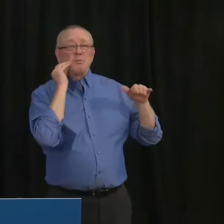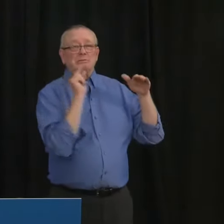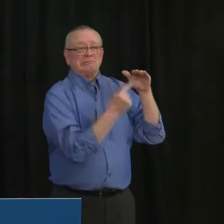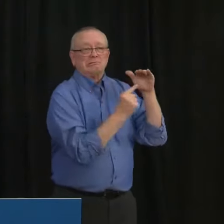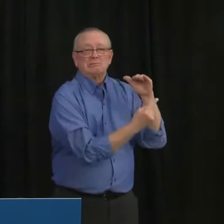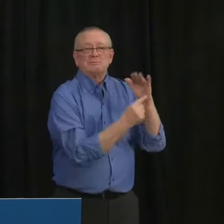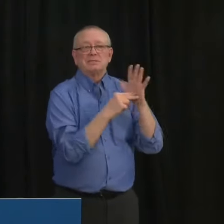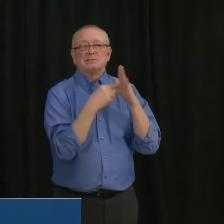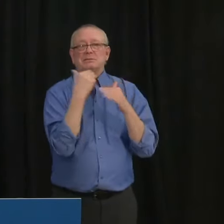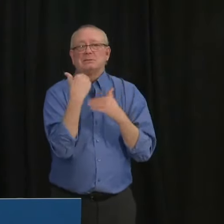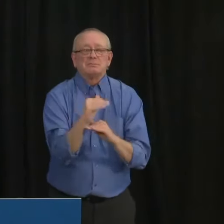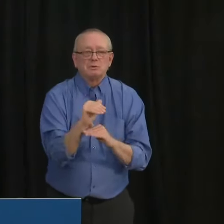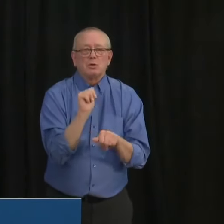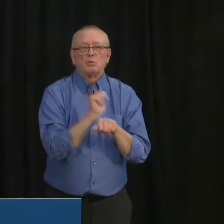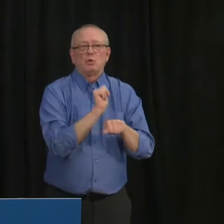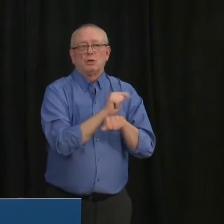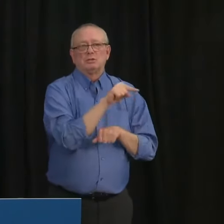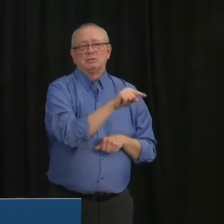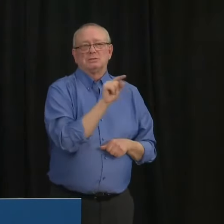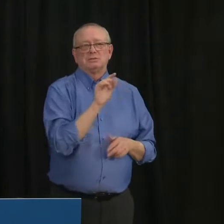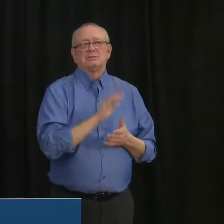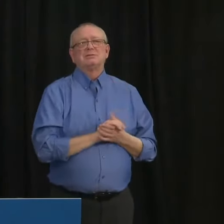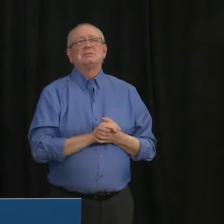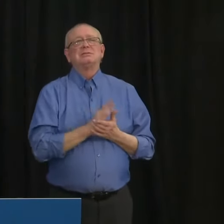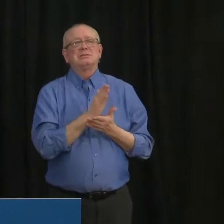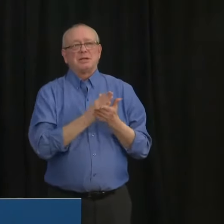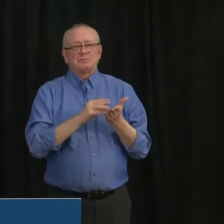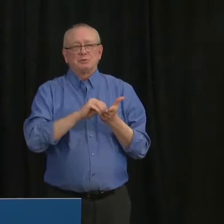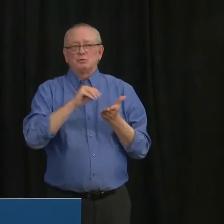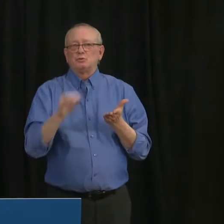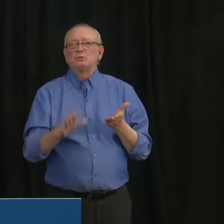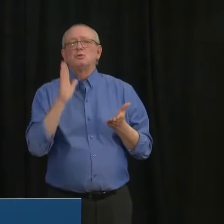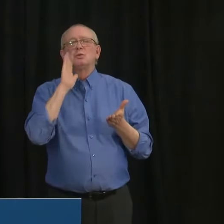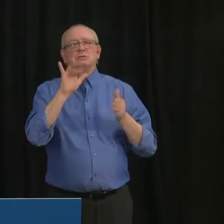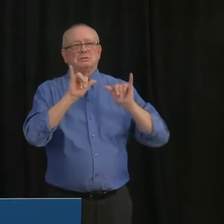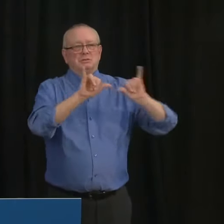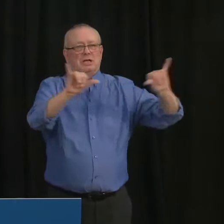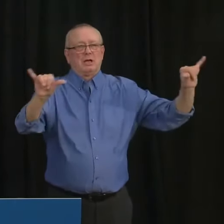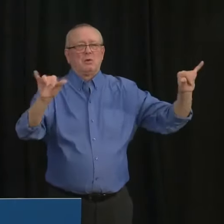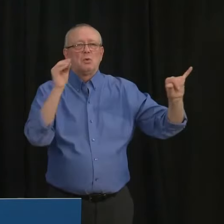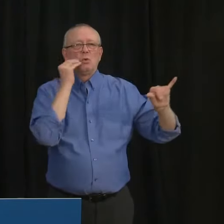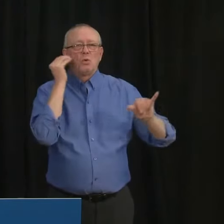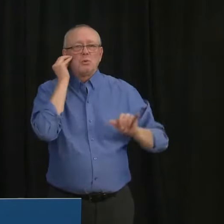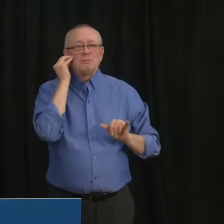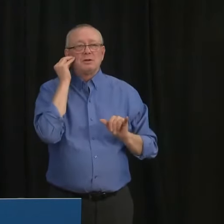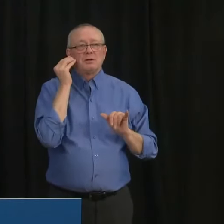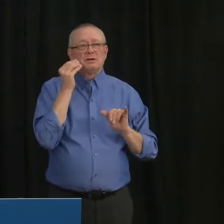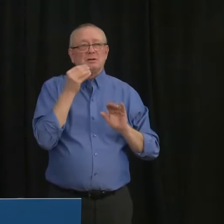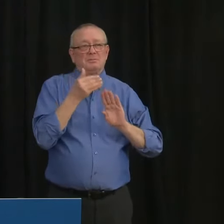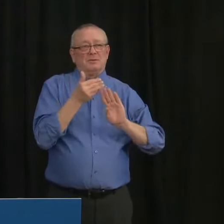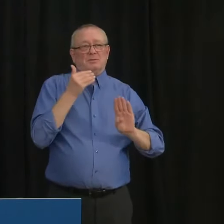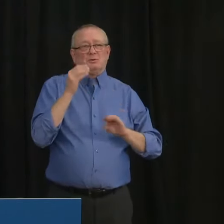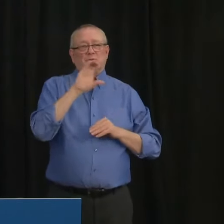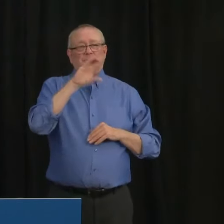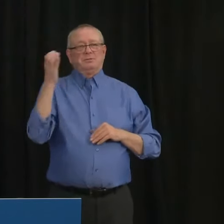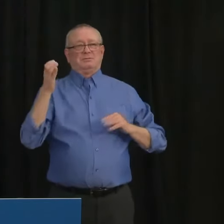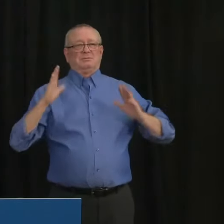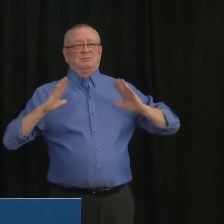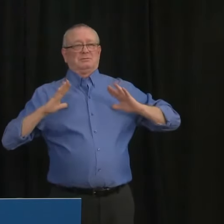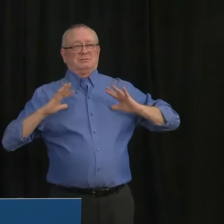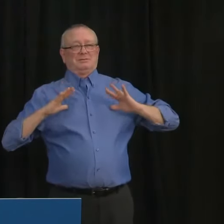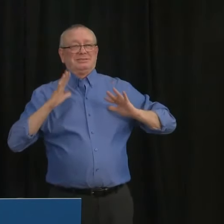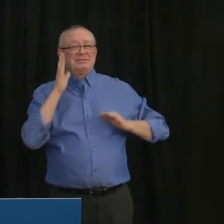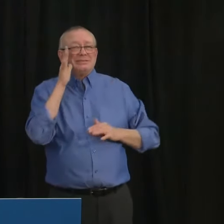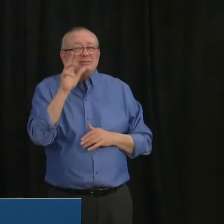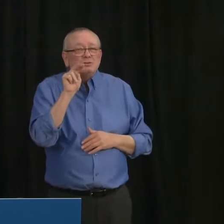and that is why we are shifting some students to at-home learning early before the holiday break. On November 30 all